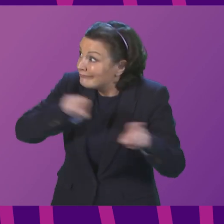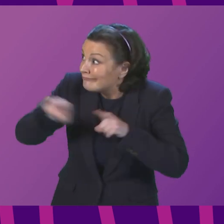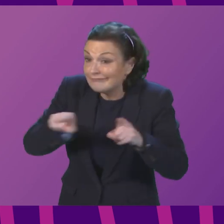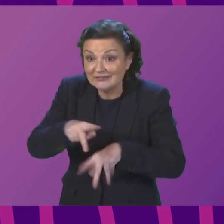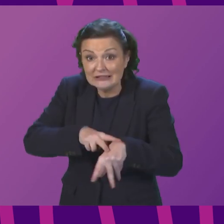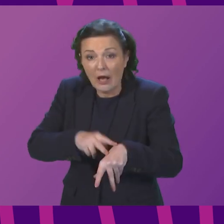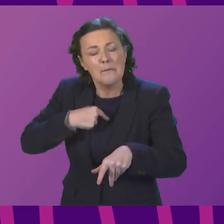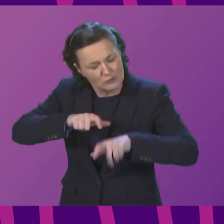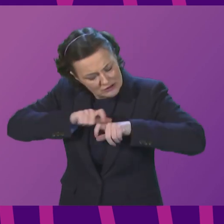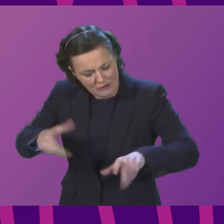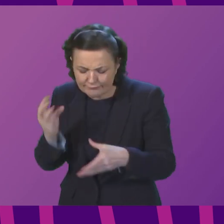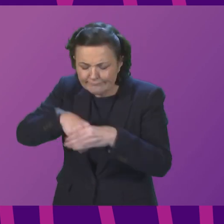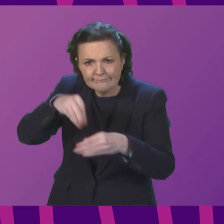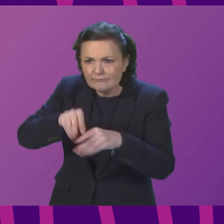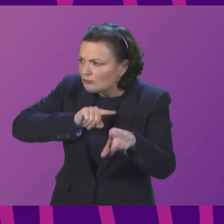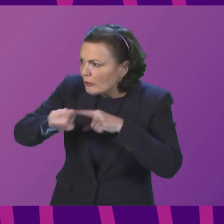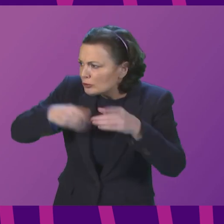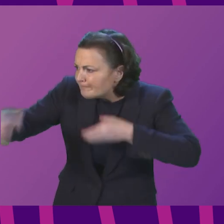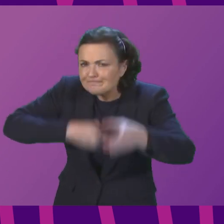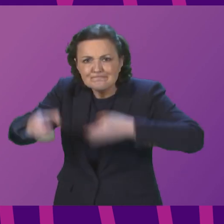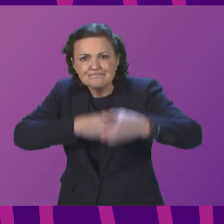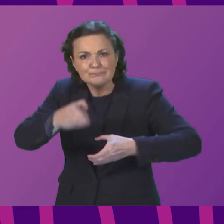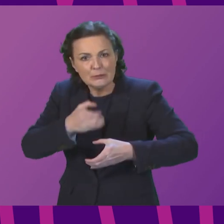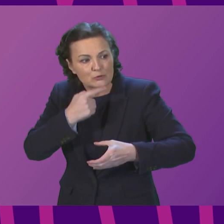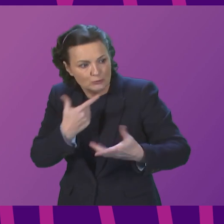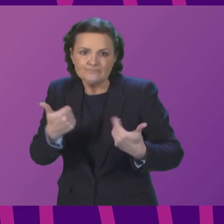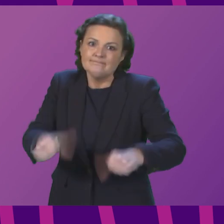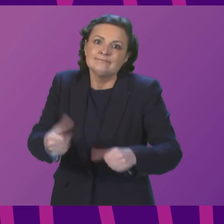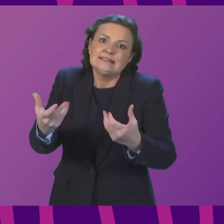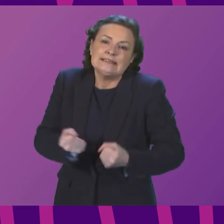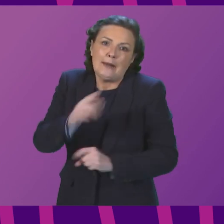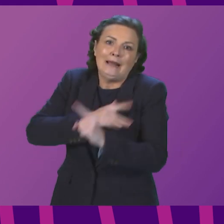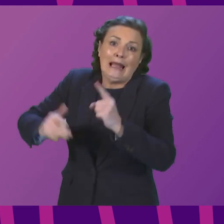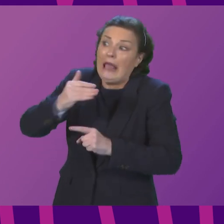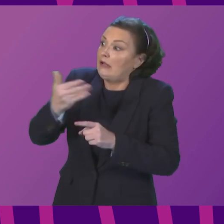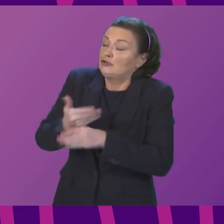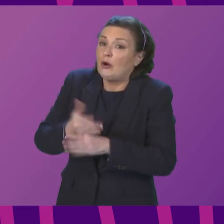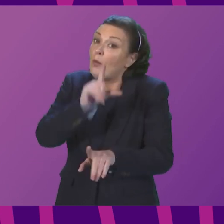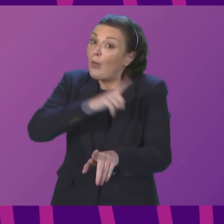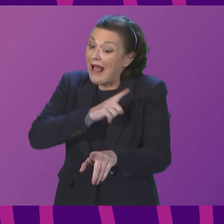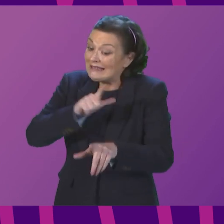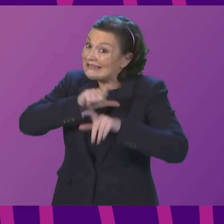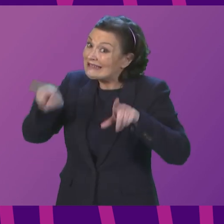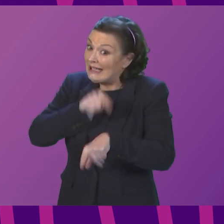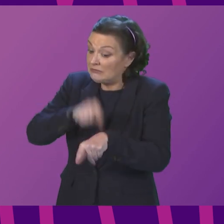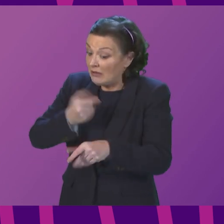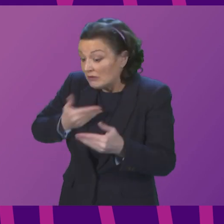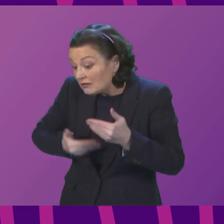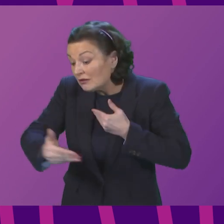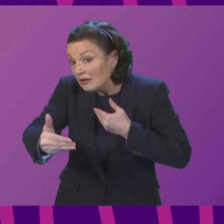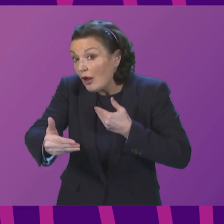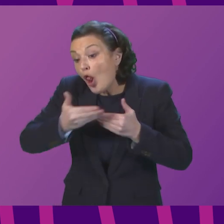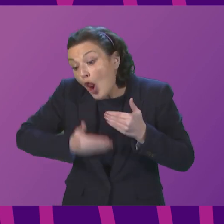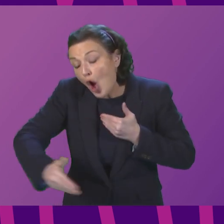attract people into that sector, to invest more in that sector as we take forward that longer term reform of a national care service.